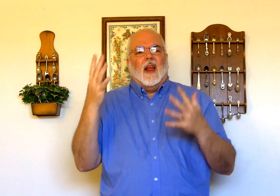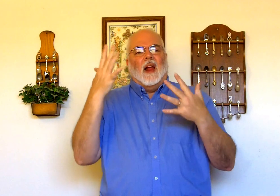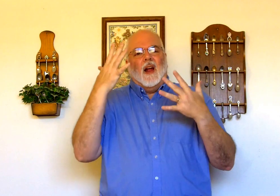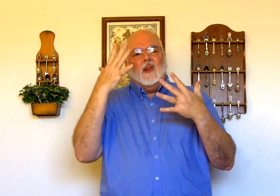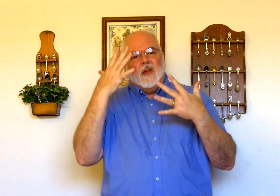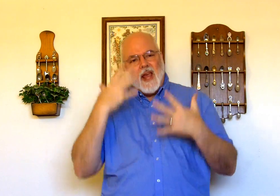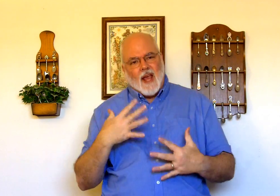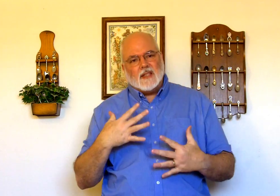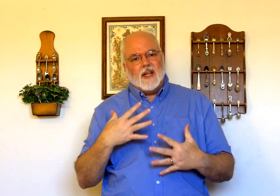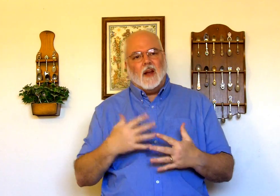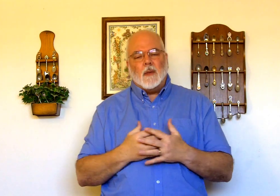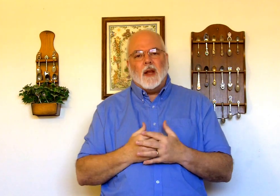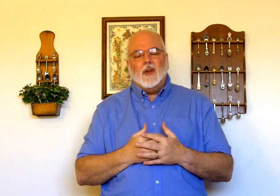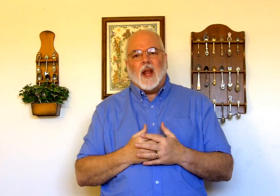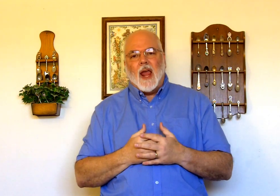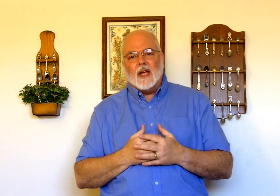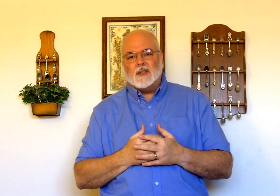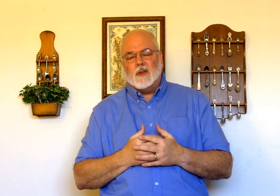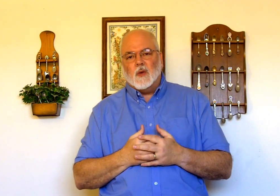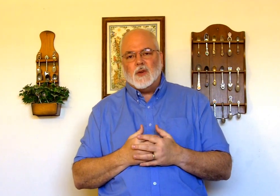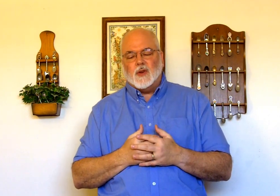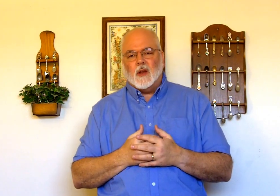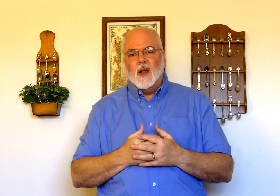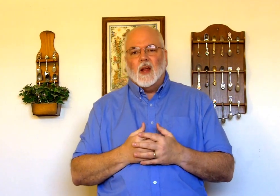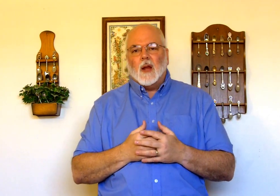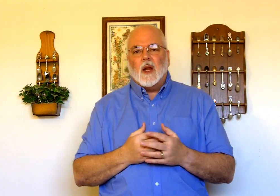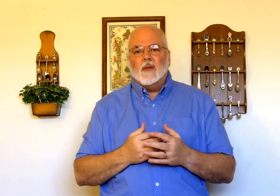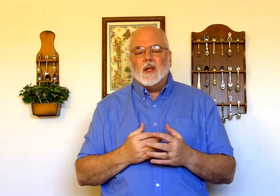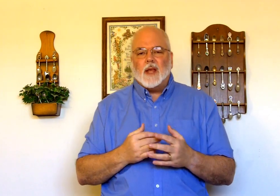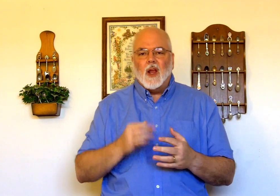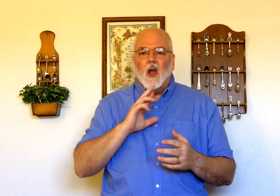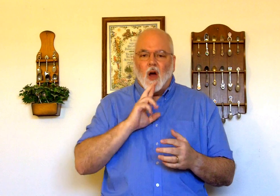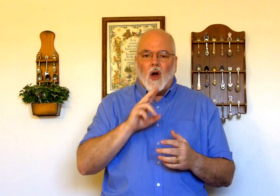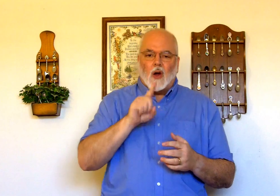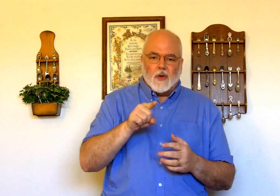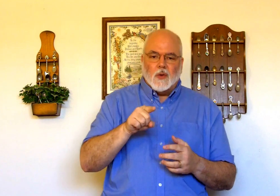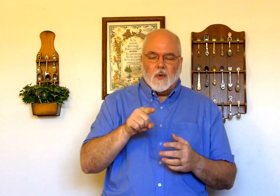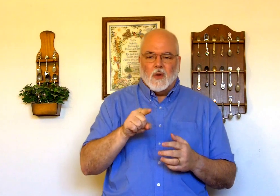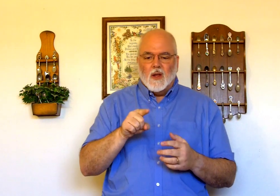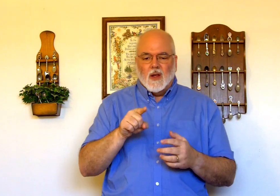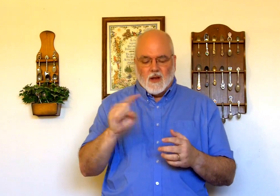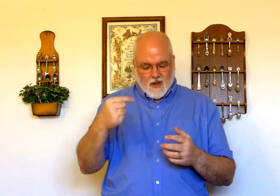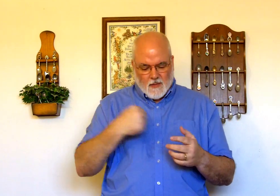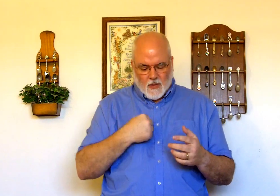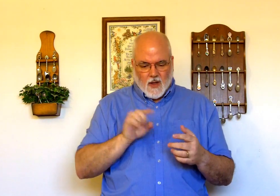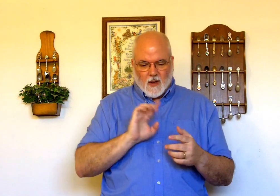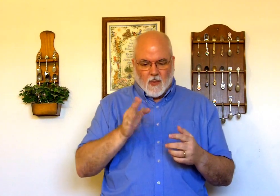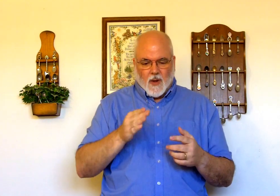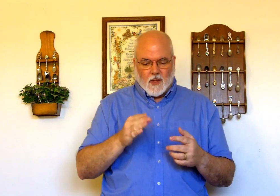are you cast down? I'm not even going to ask the question. I'm not even going to say are you because I'm not really going to point to